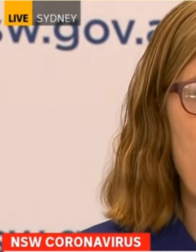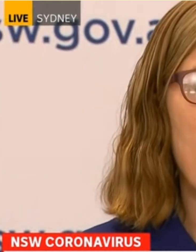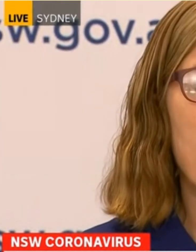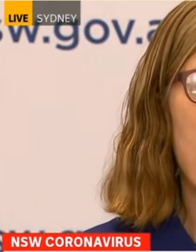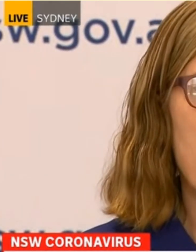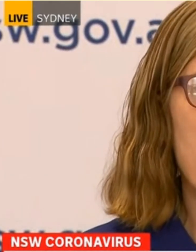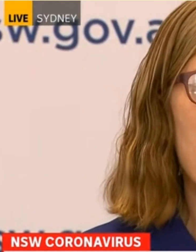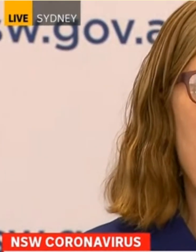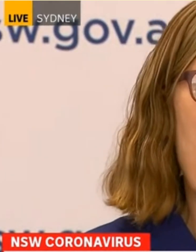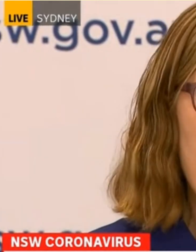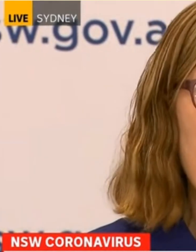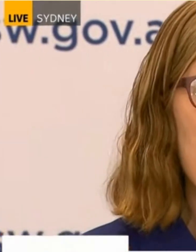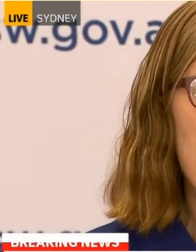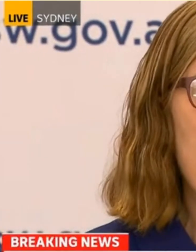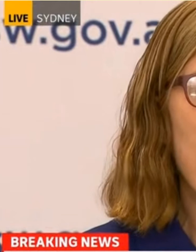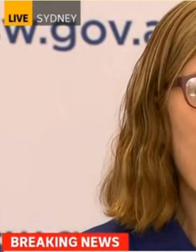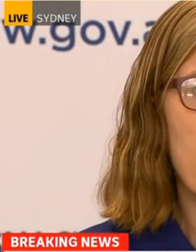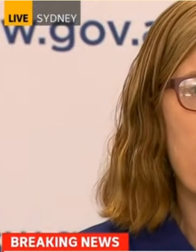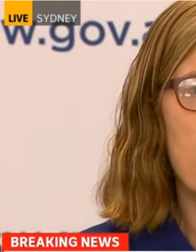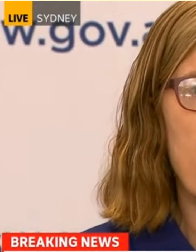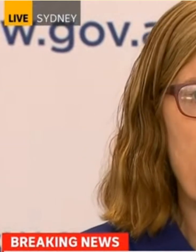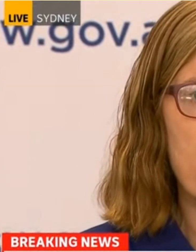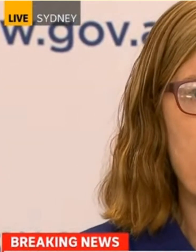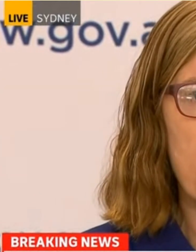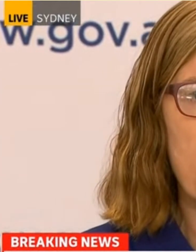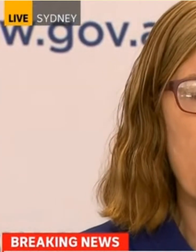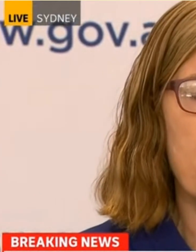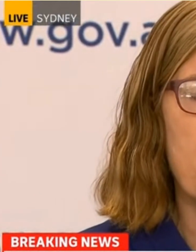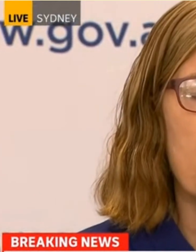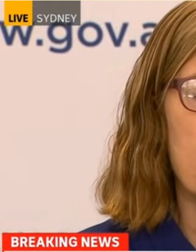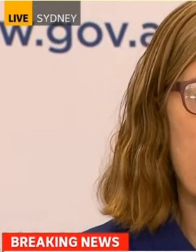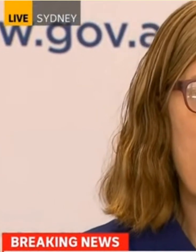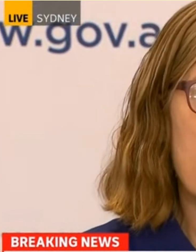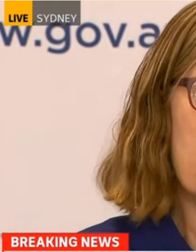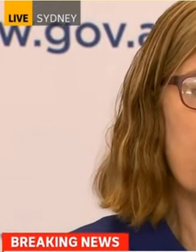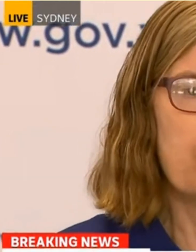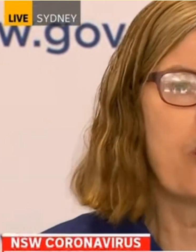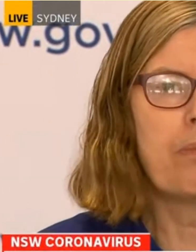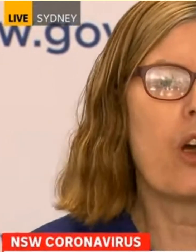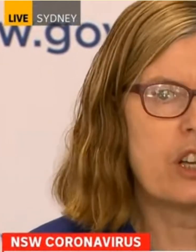And Get Tested But This Is Unfortunately A Prioritisation We Have To A